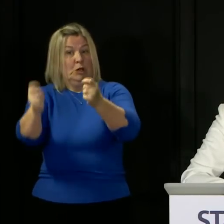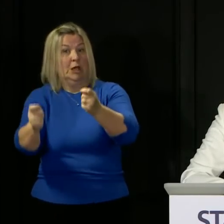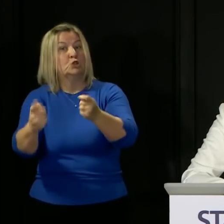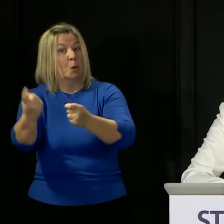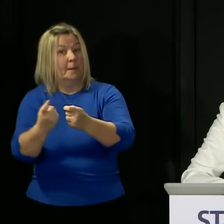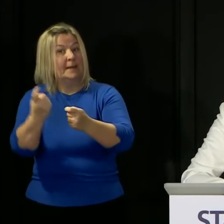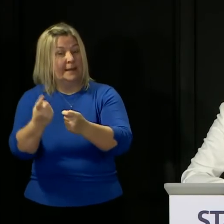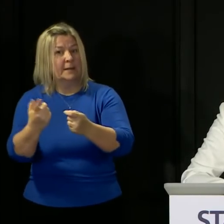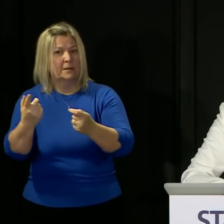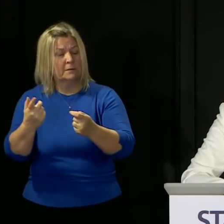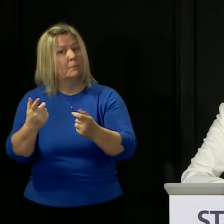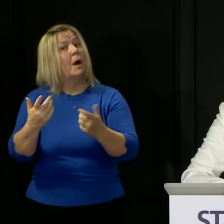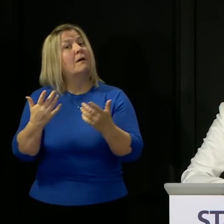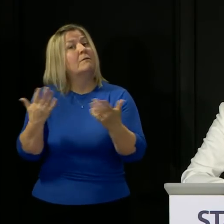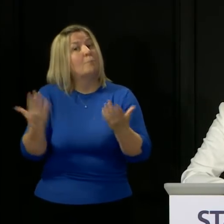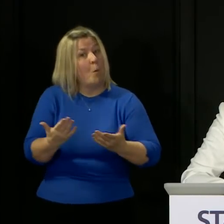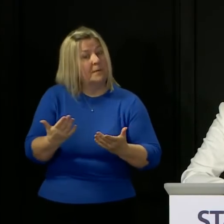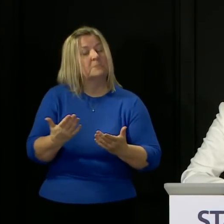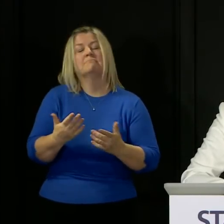stay at home